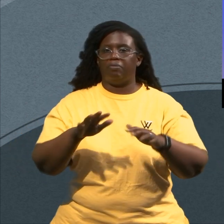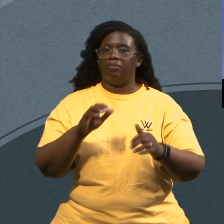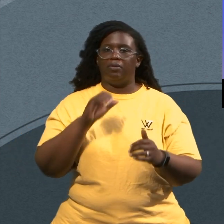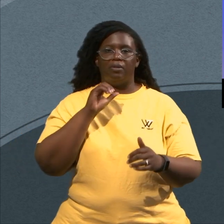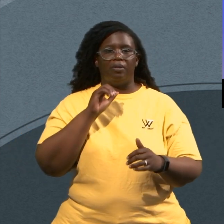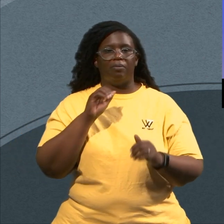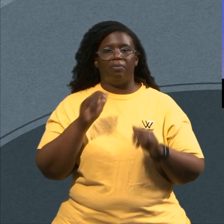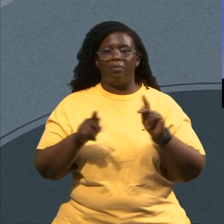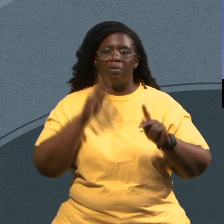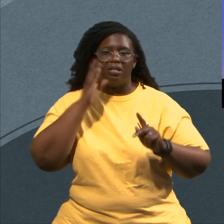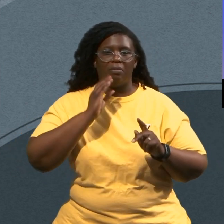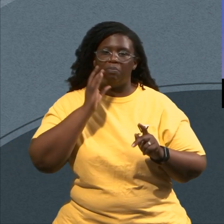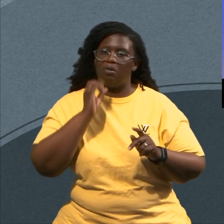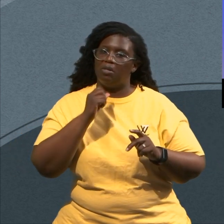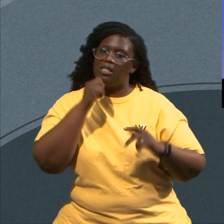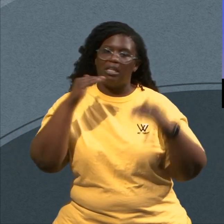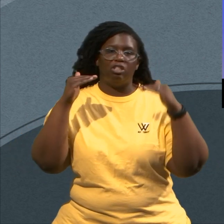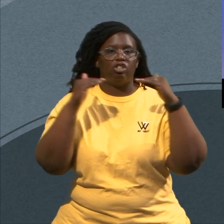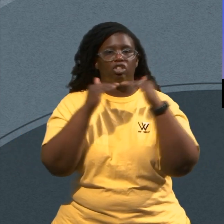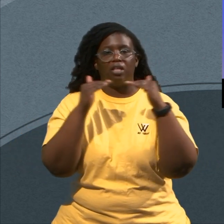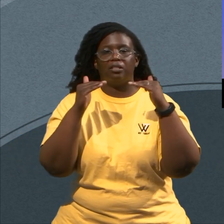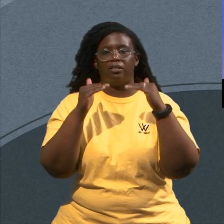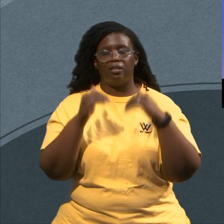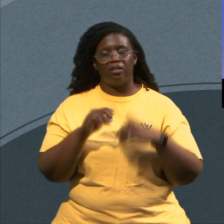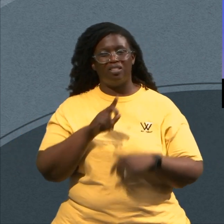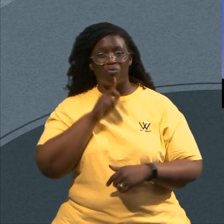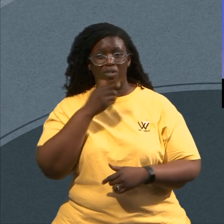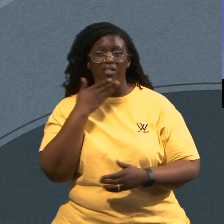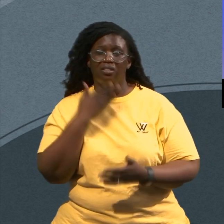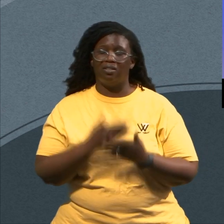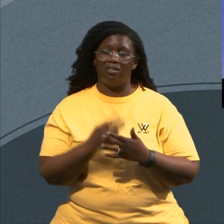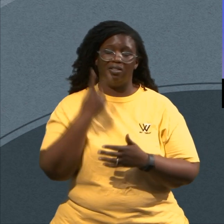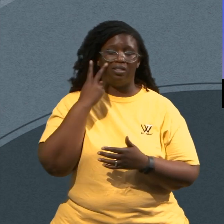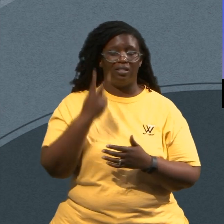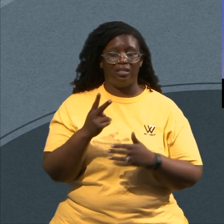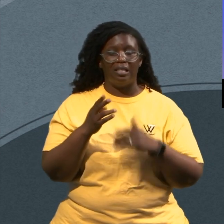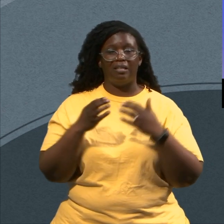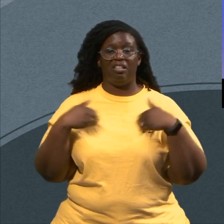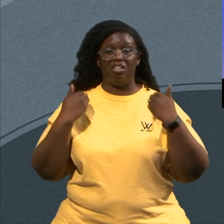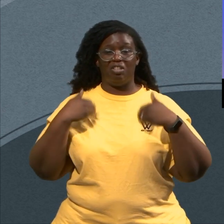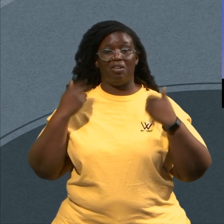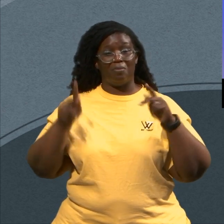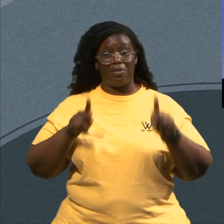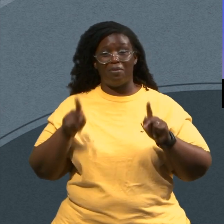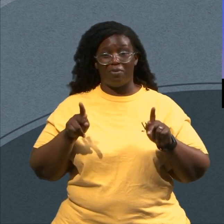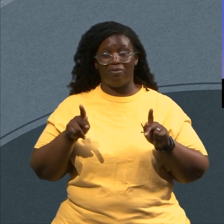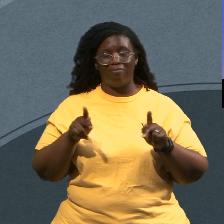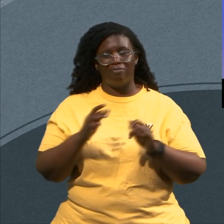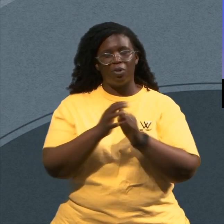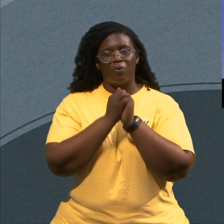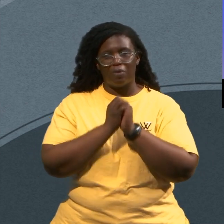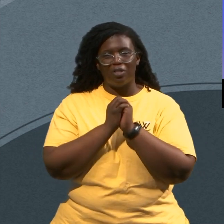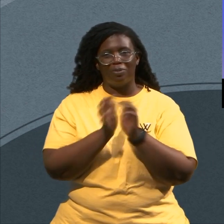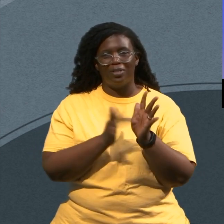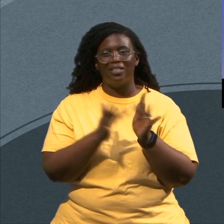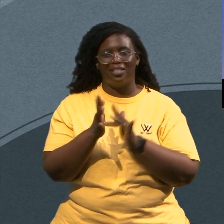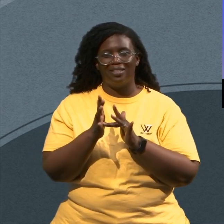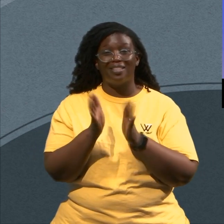It's good to see young people worshiping Jesus Hallelujah Come on, pray with me